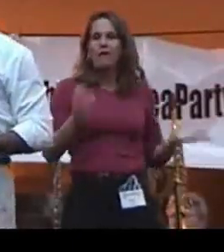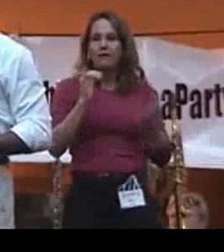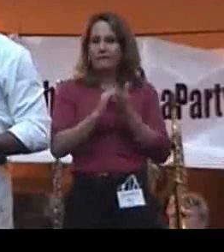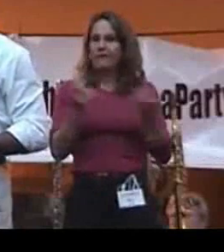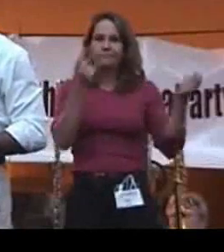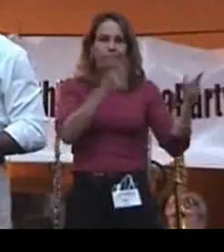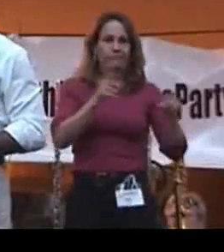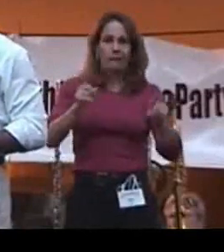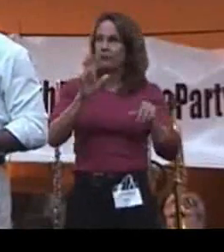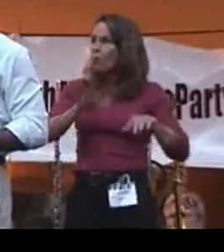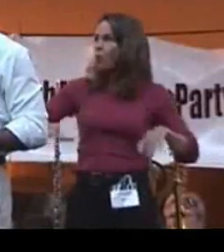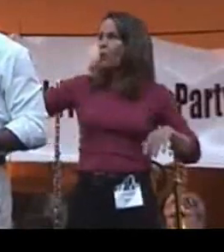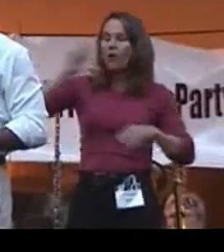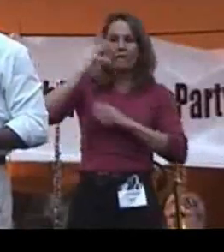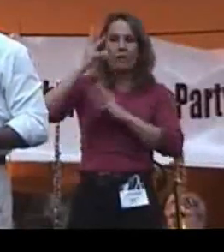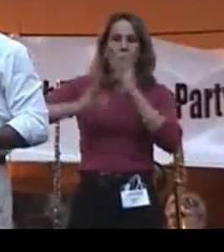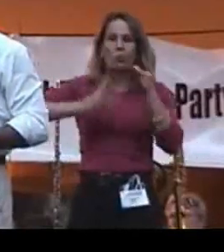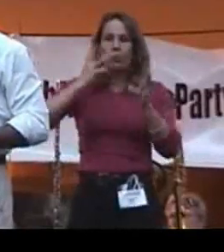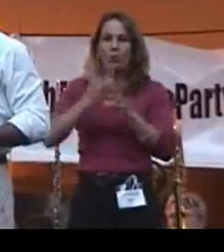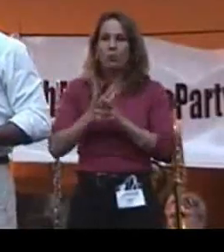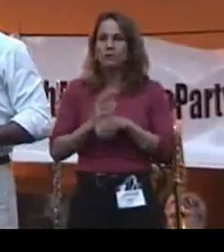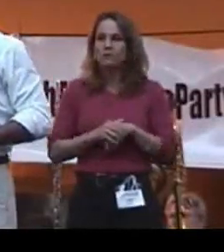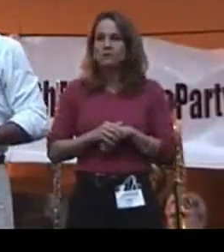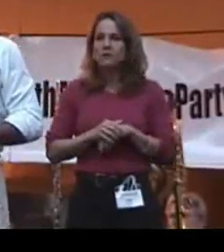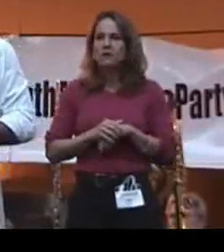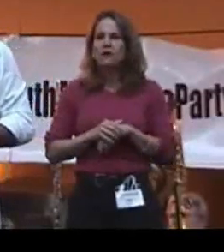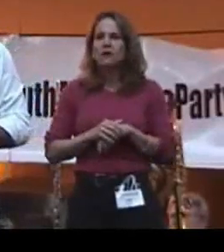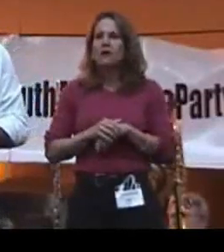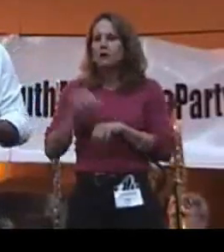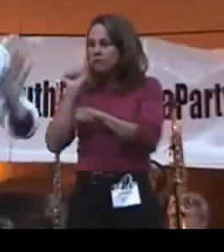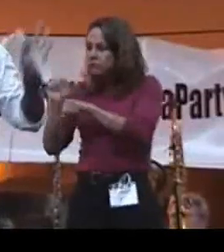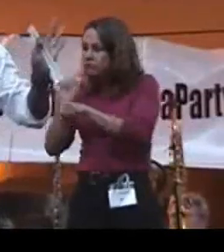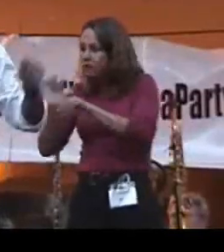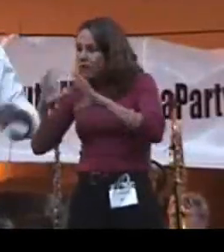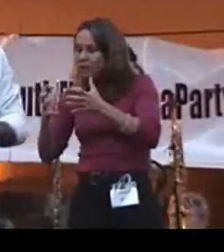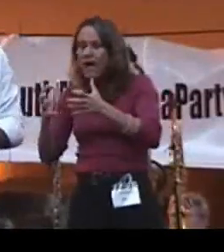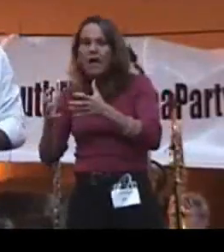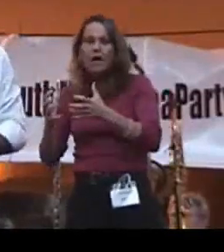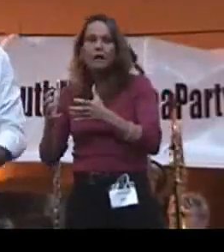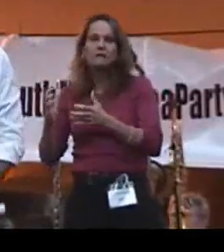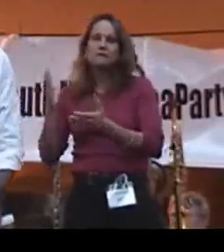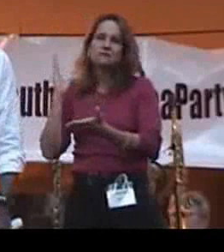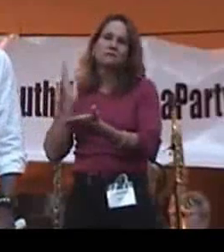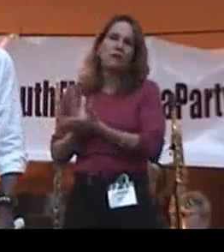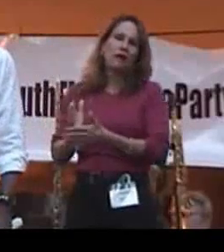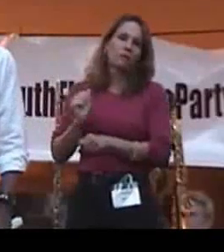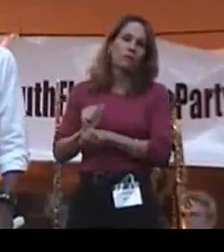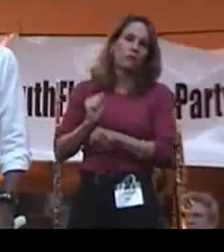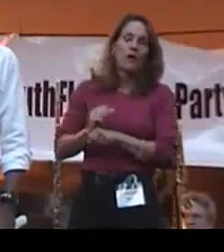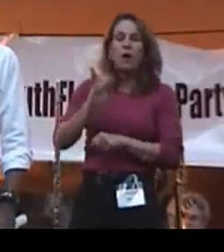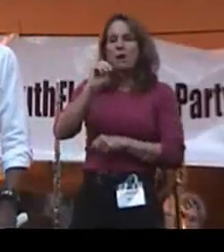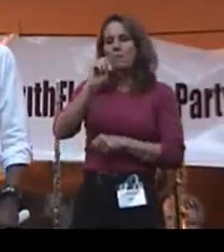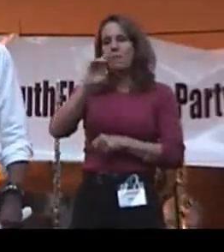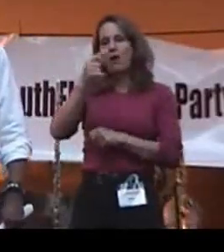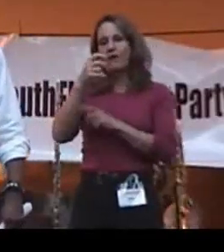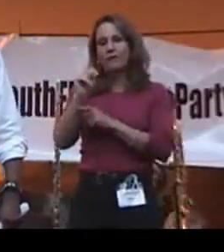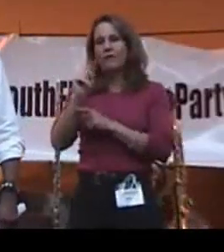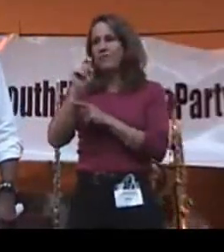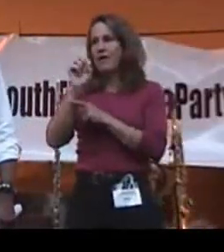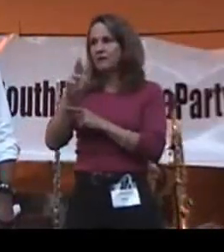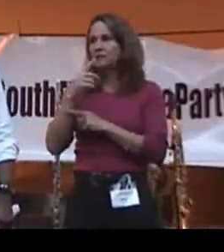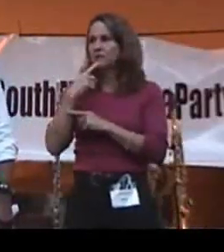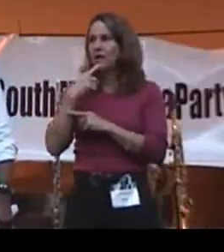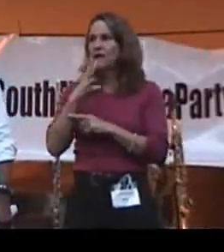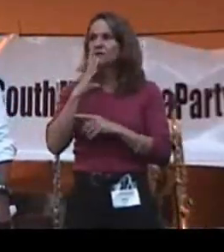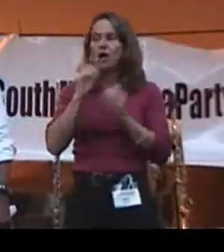across the world when it comes to production class stopping to produce. Margaret Thatcher said it, and I said it